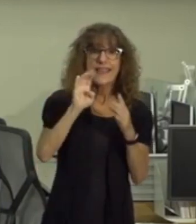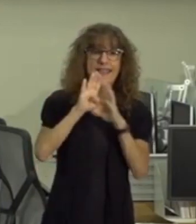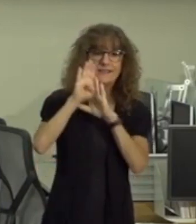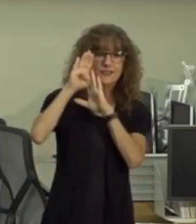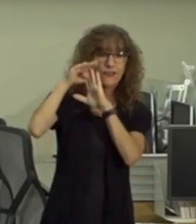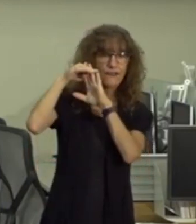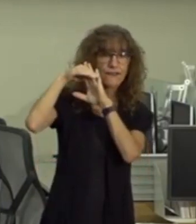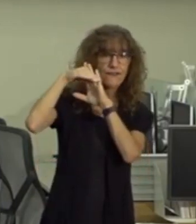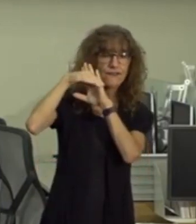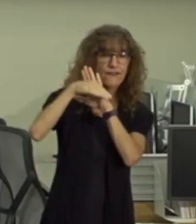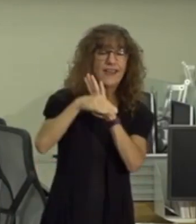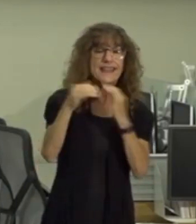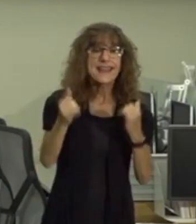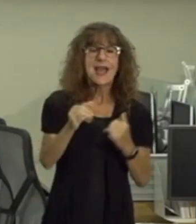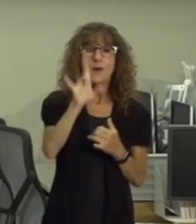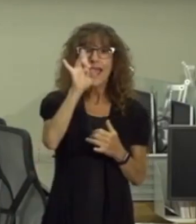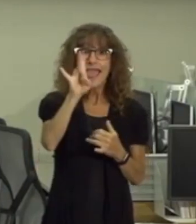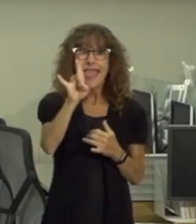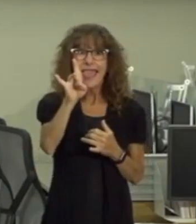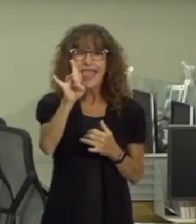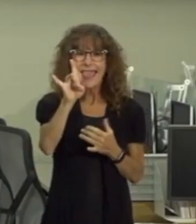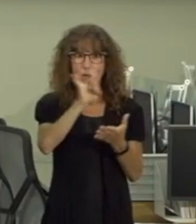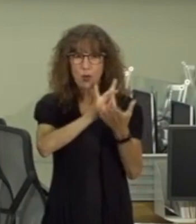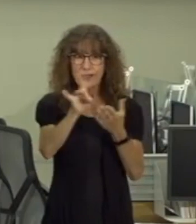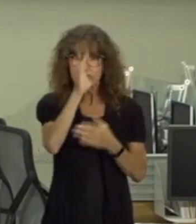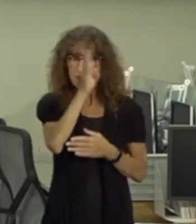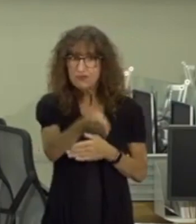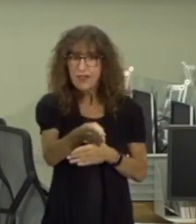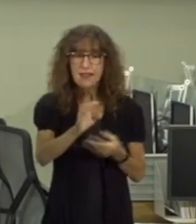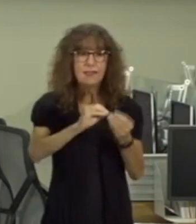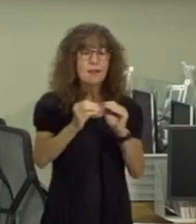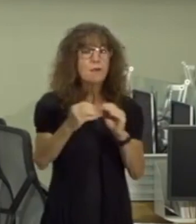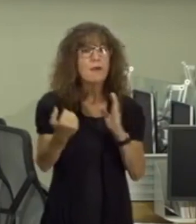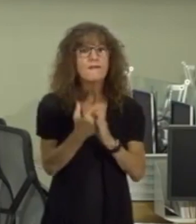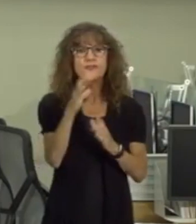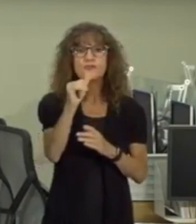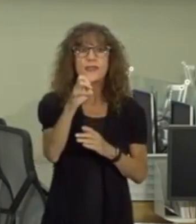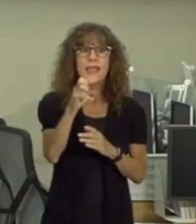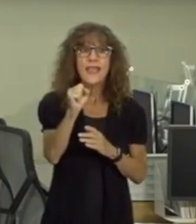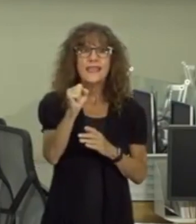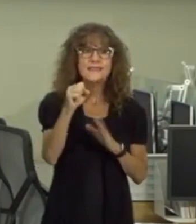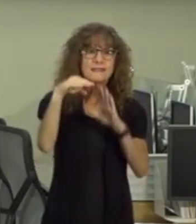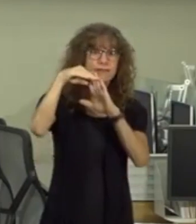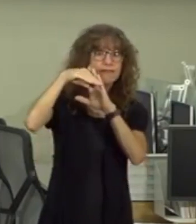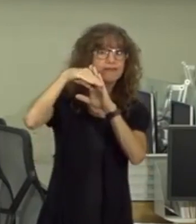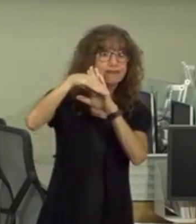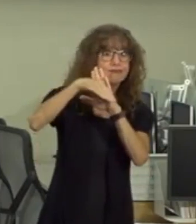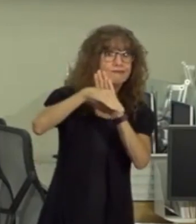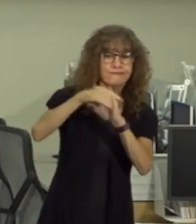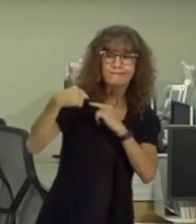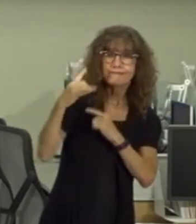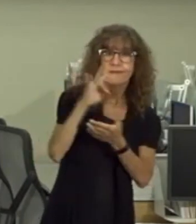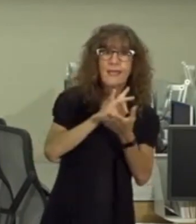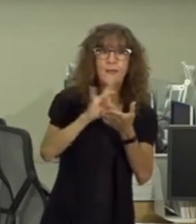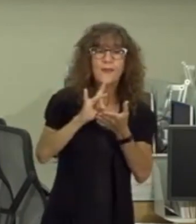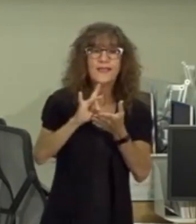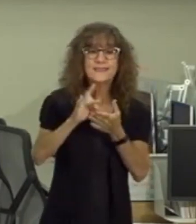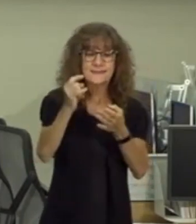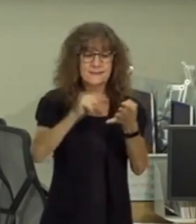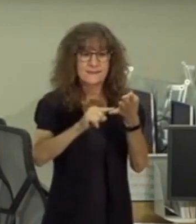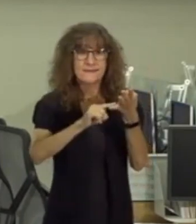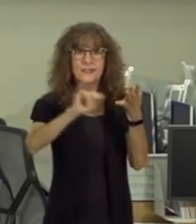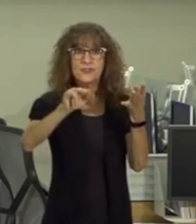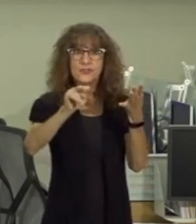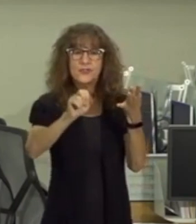we've now had eight consecutive weeks where the number of new cases per week has gone down in the last week of